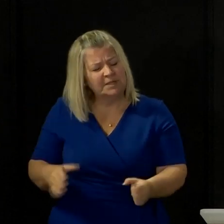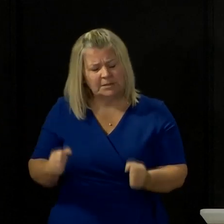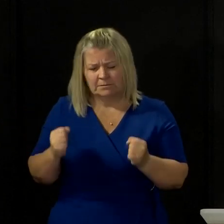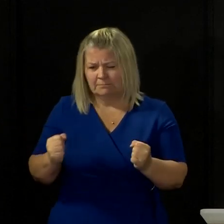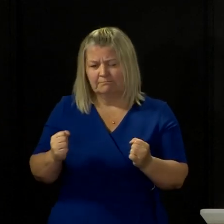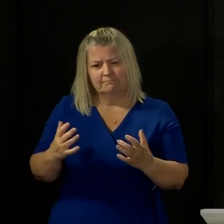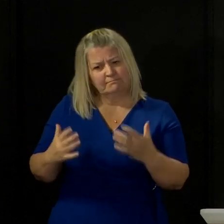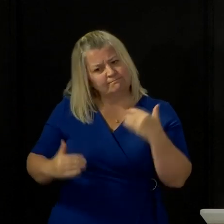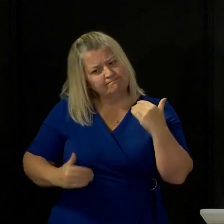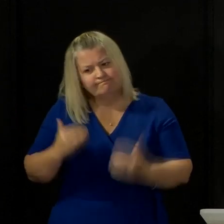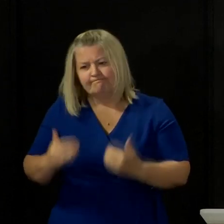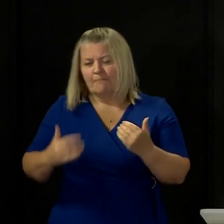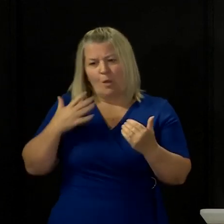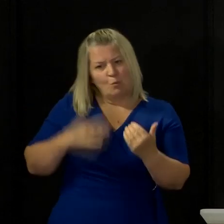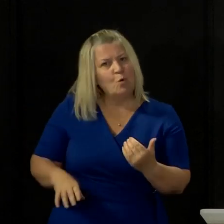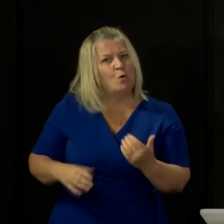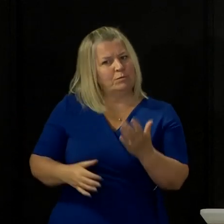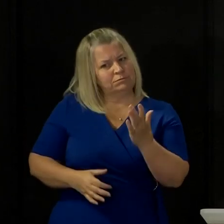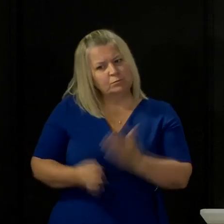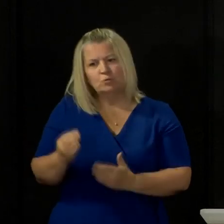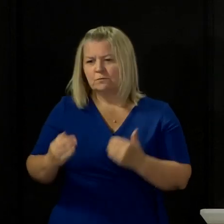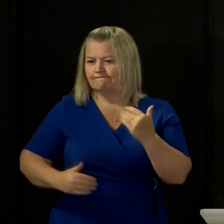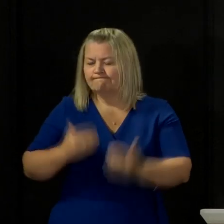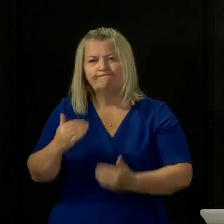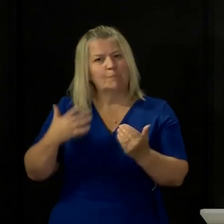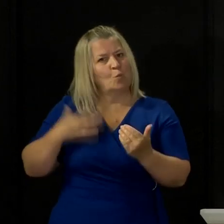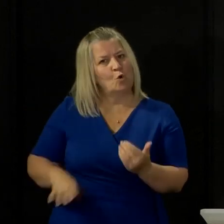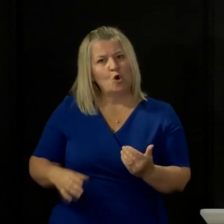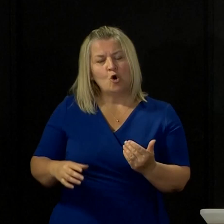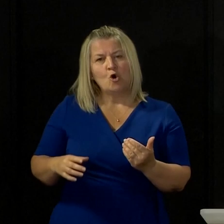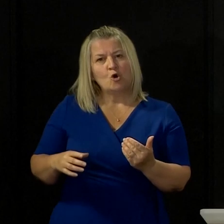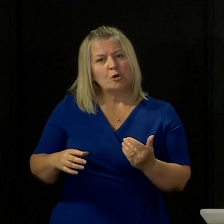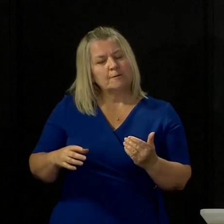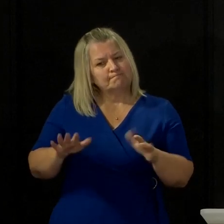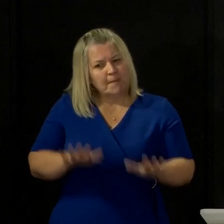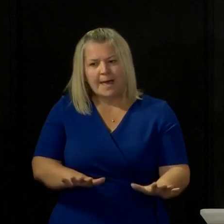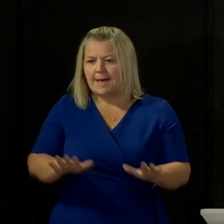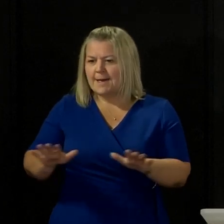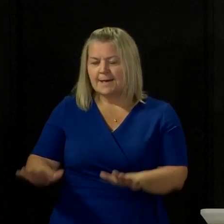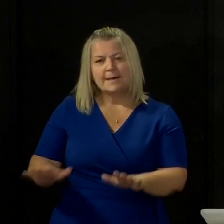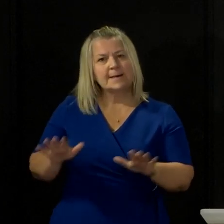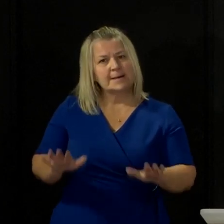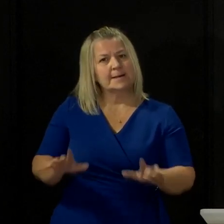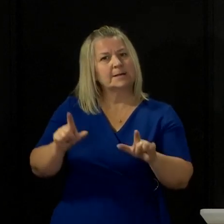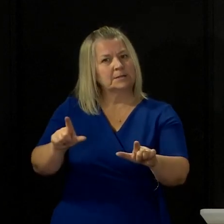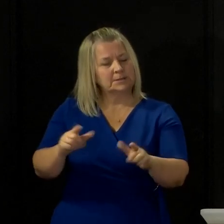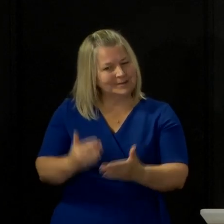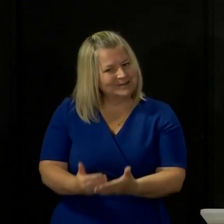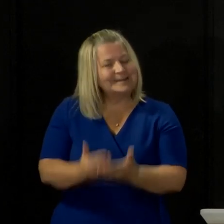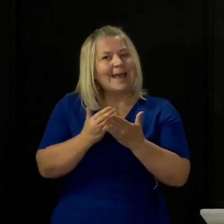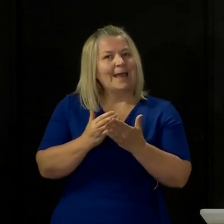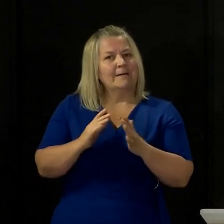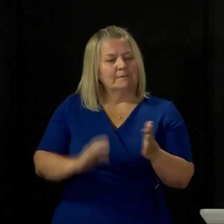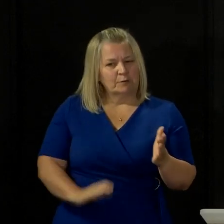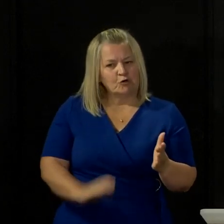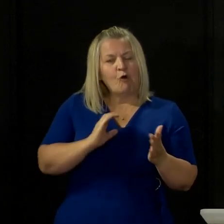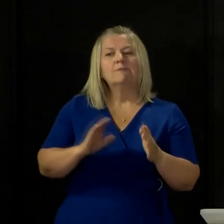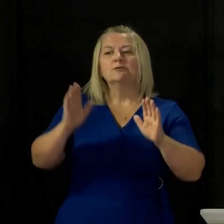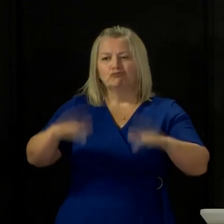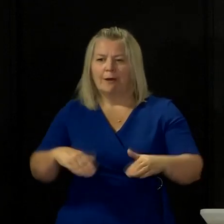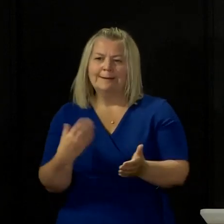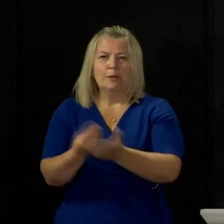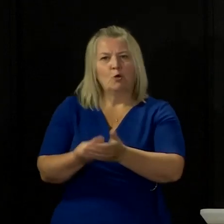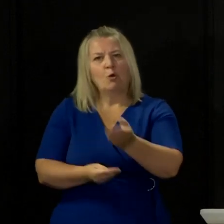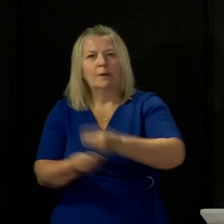that we go forward in a way and at a pace that gets the economy back into operation as quickly as